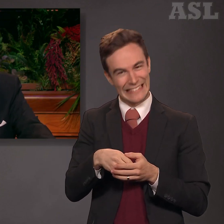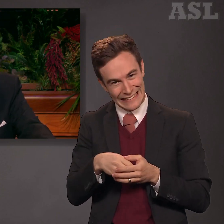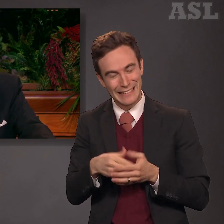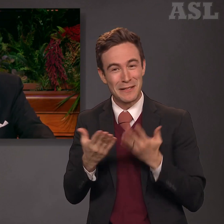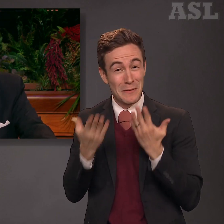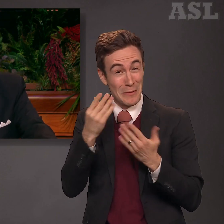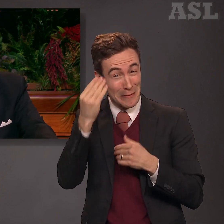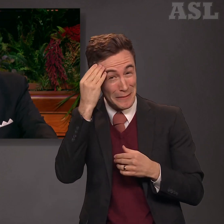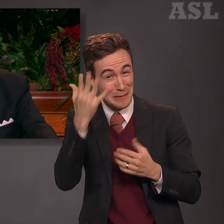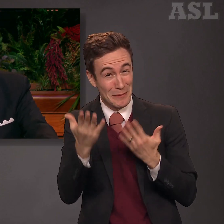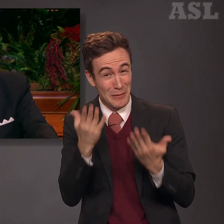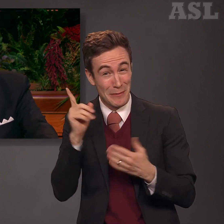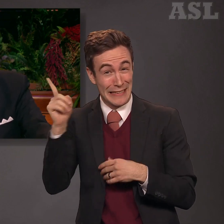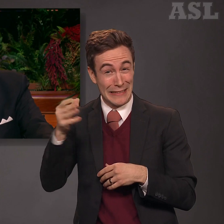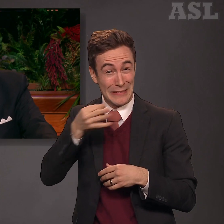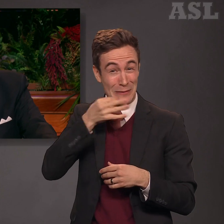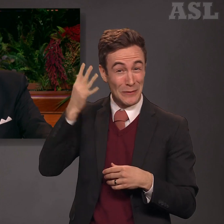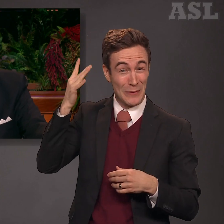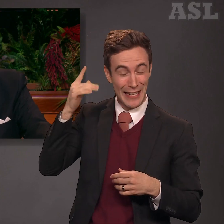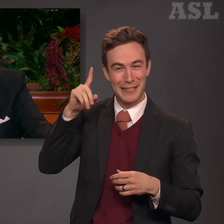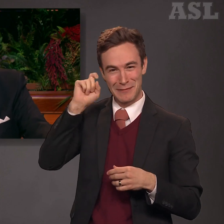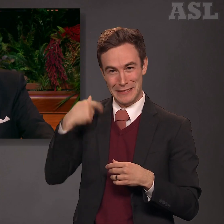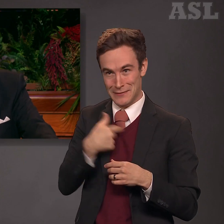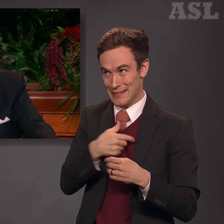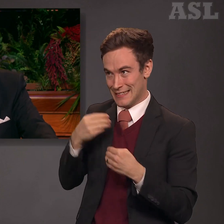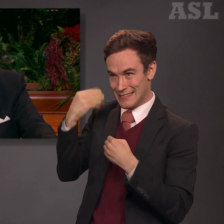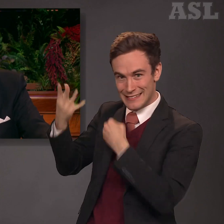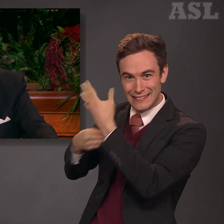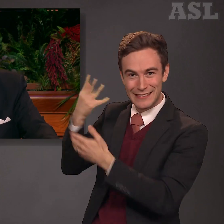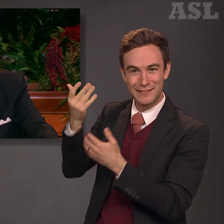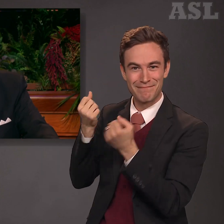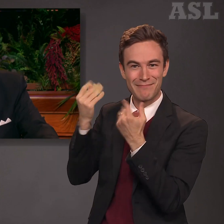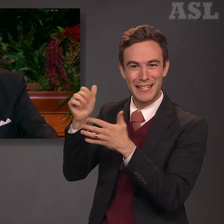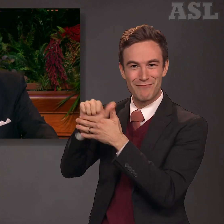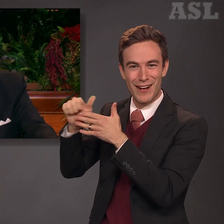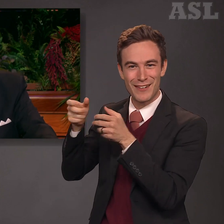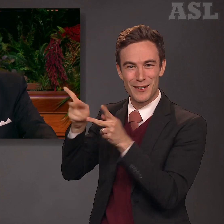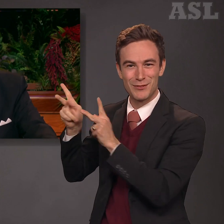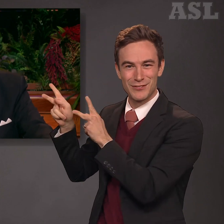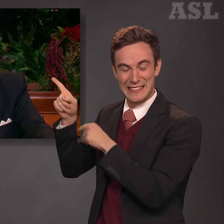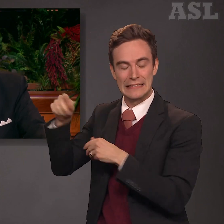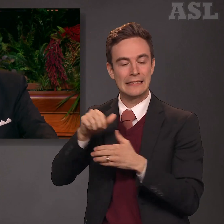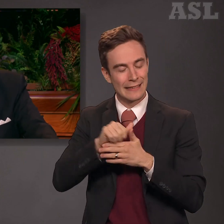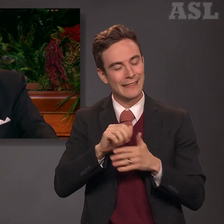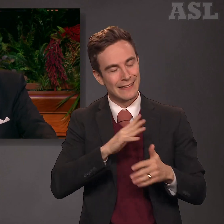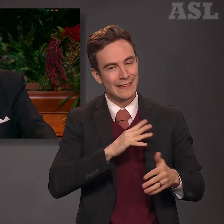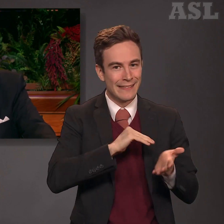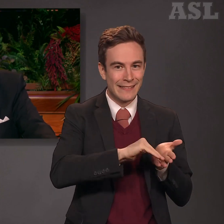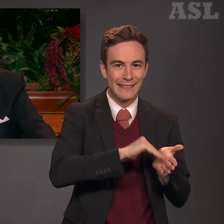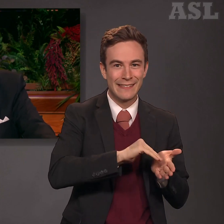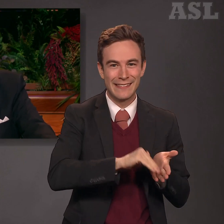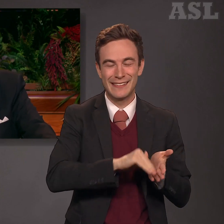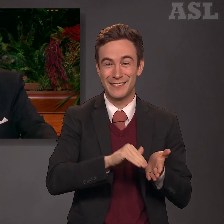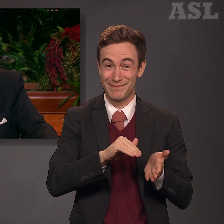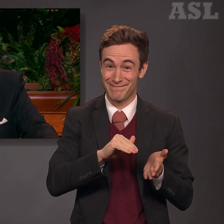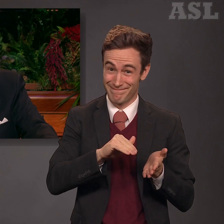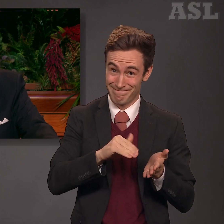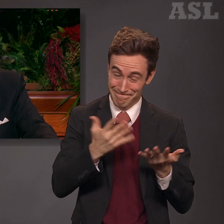in doing so. In any case, there is divine help for every one of us at any hour